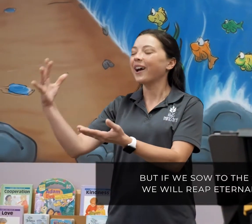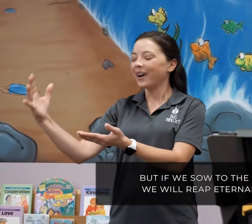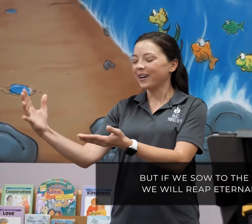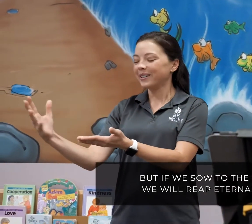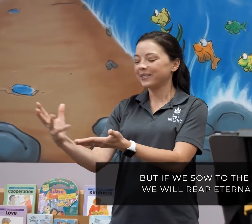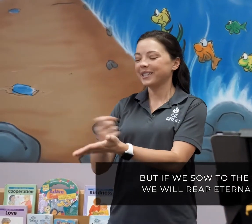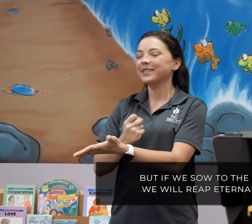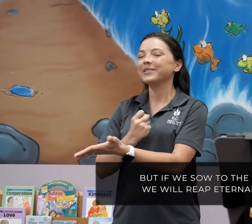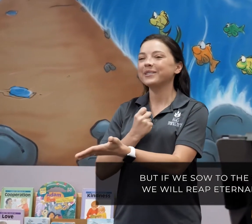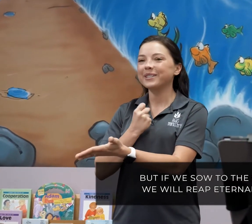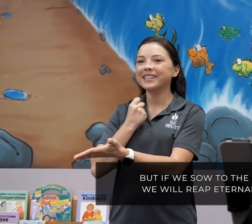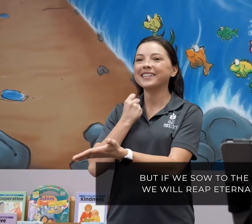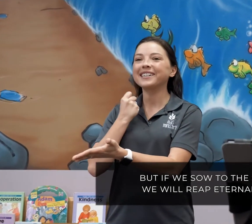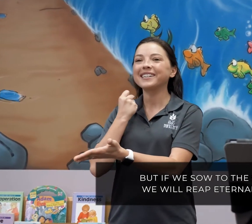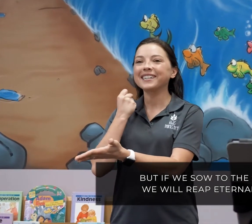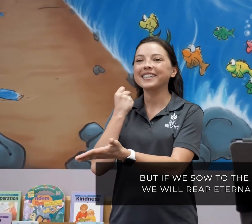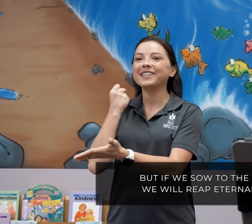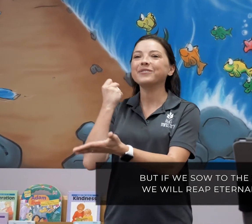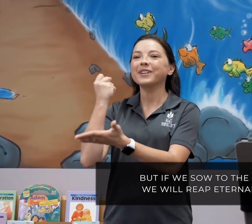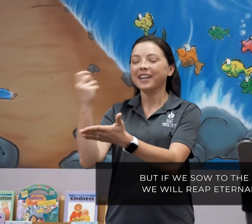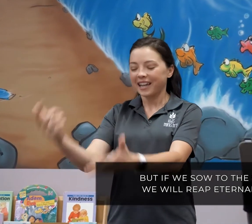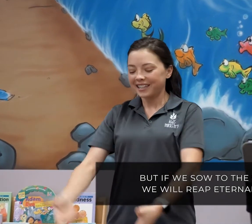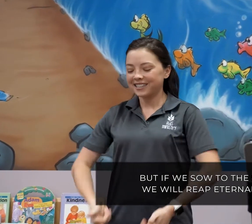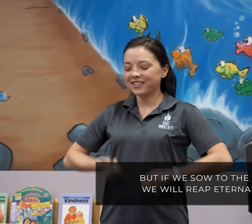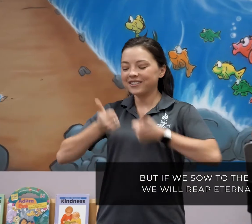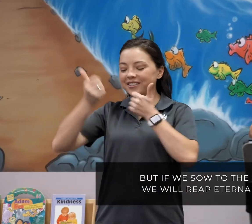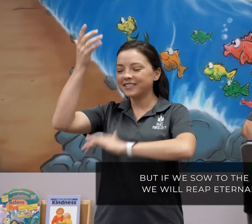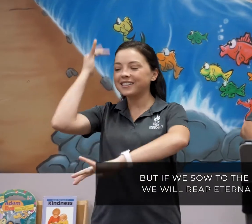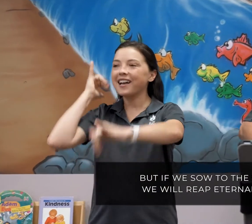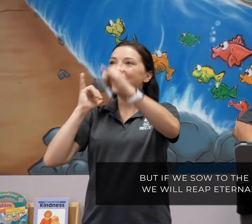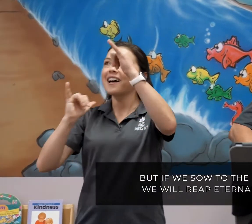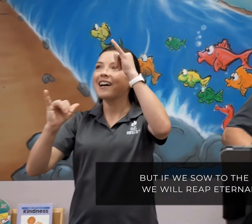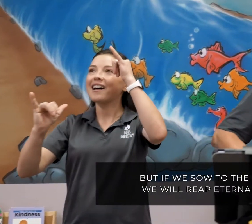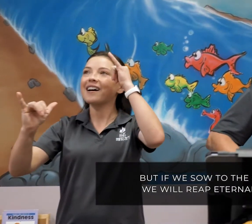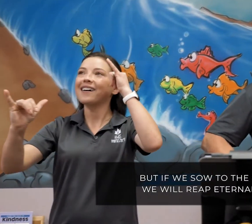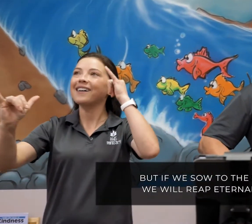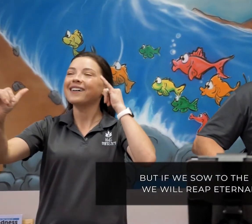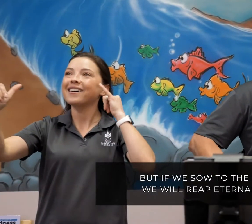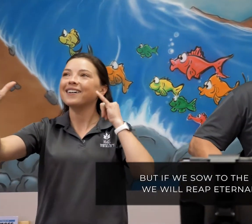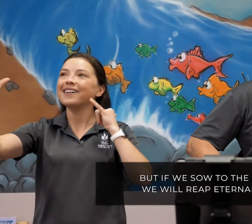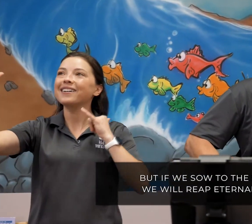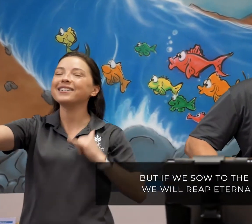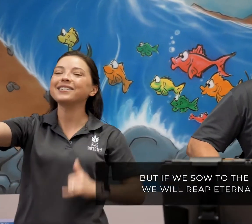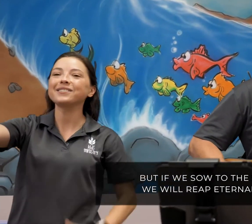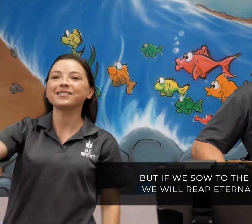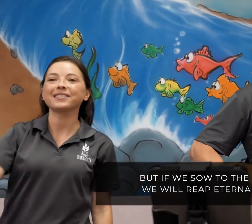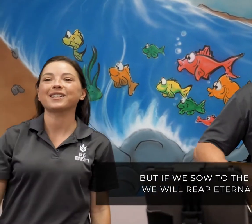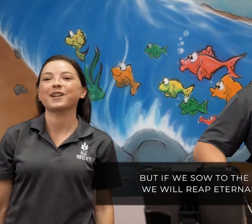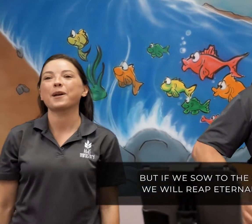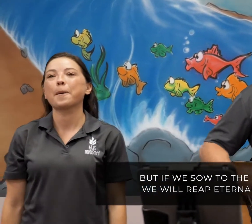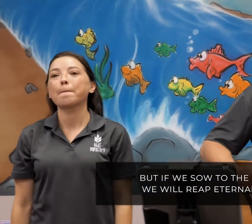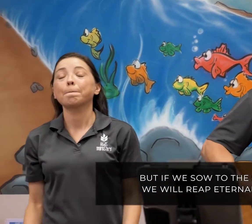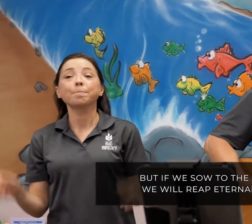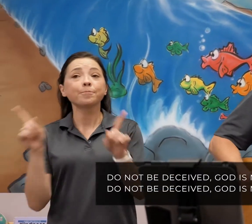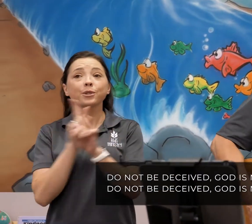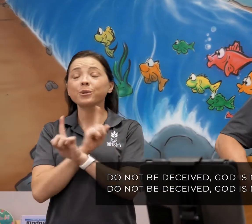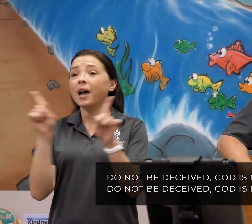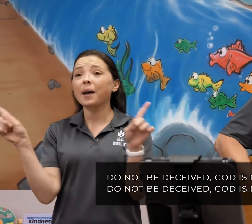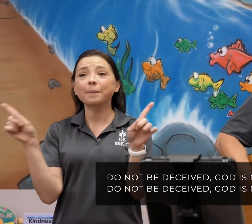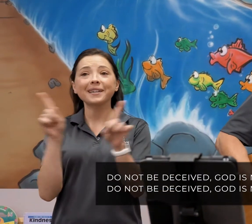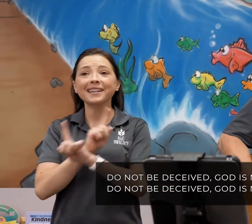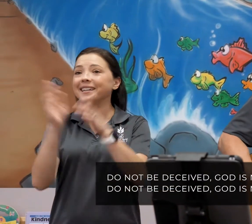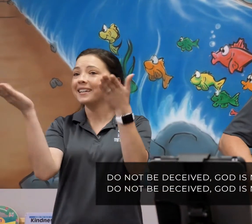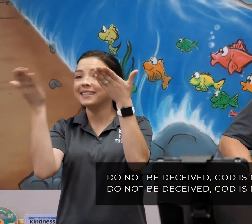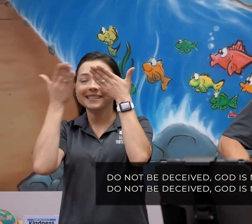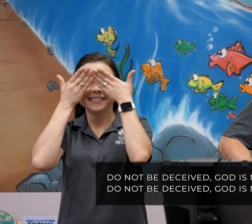we will reap eternal life. Do